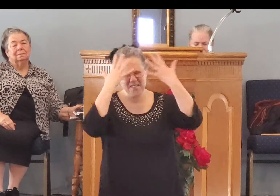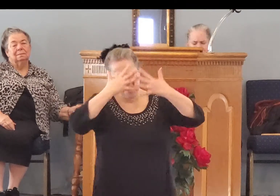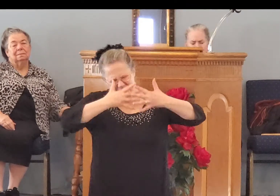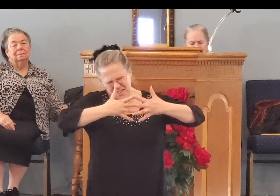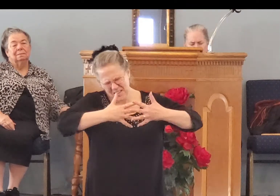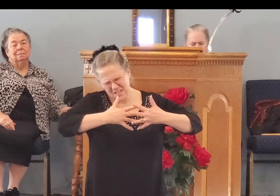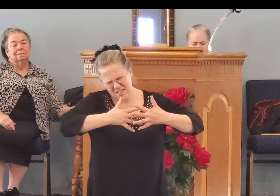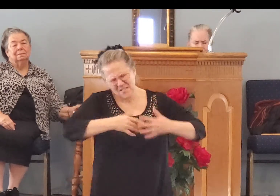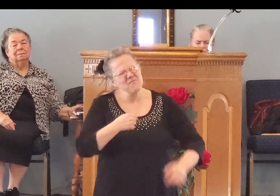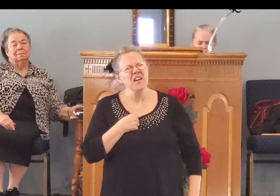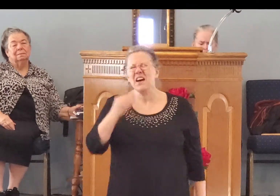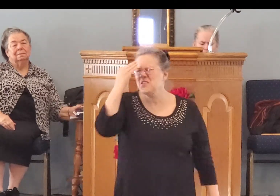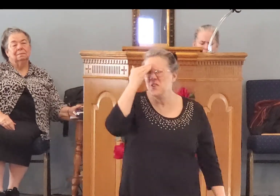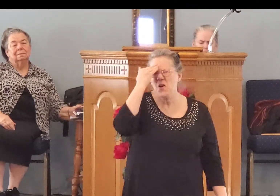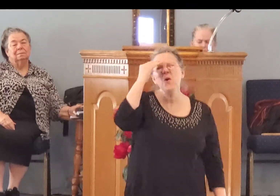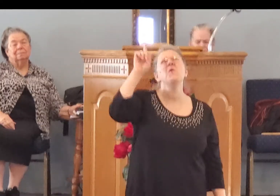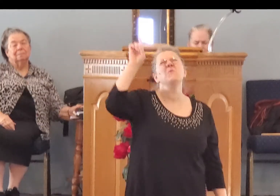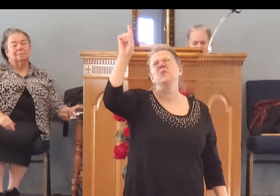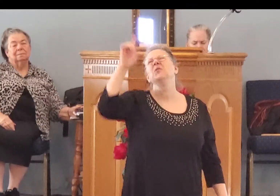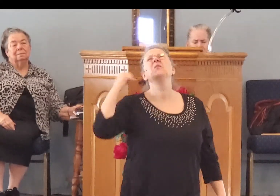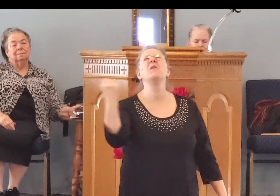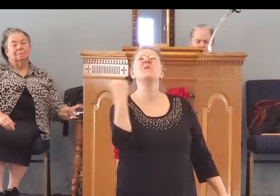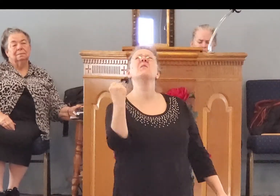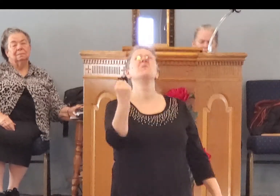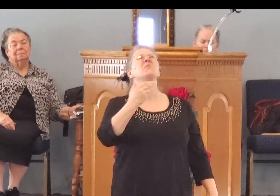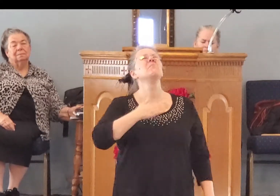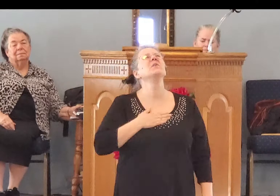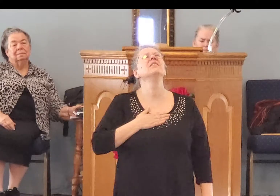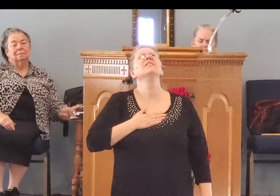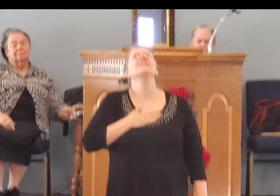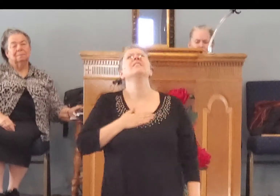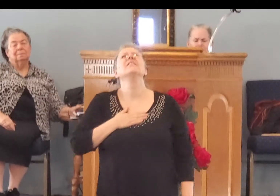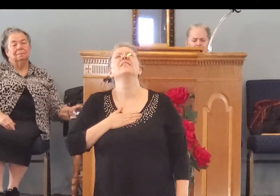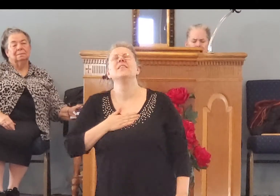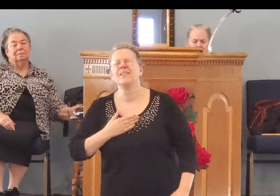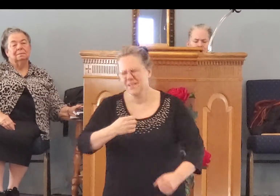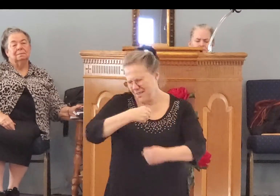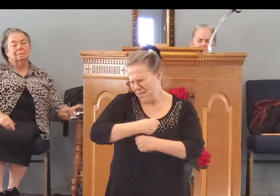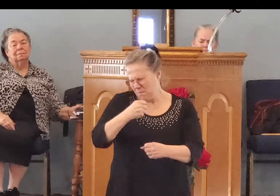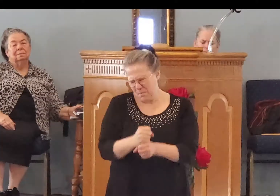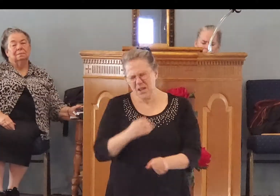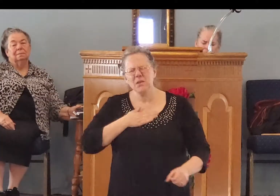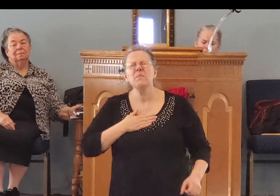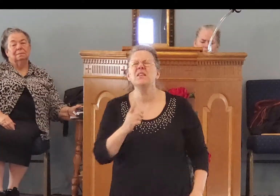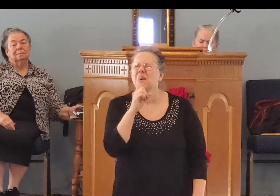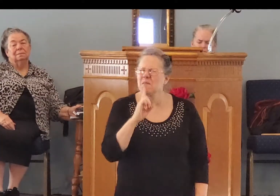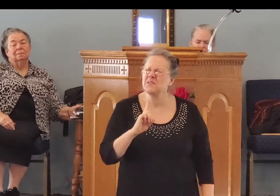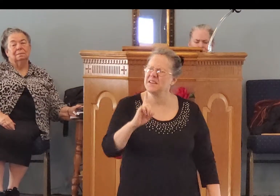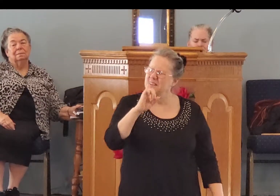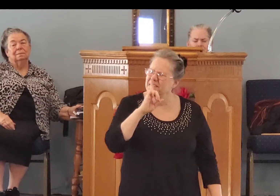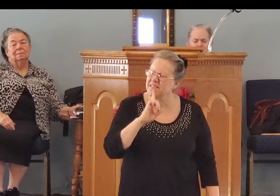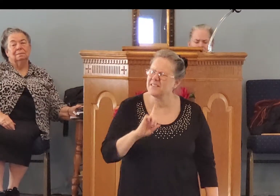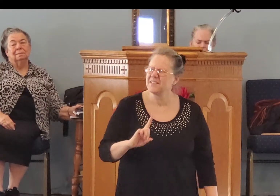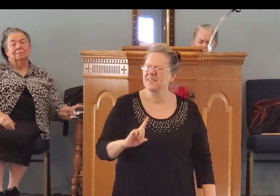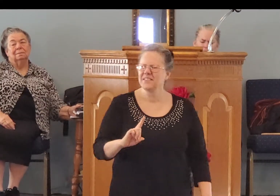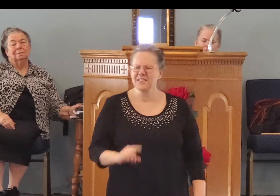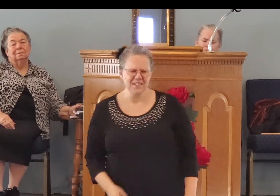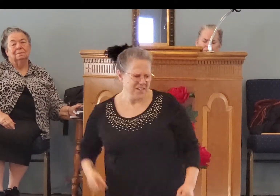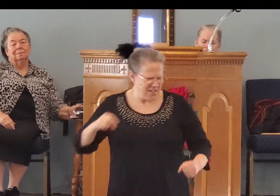Till you my one love